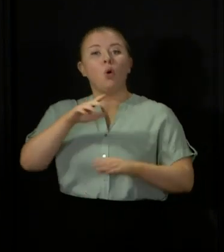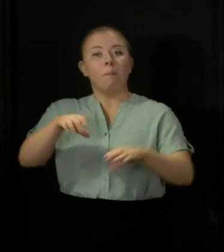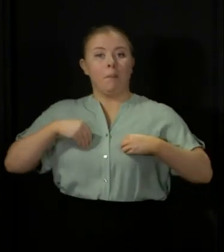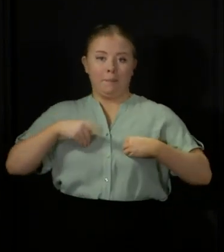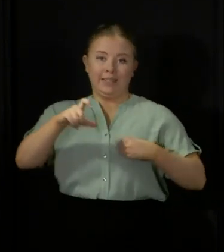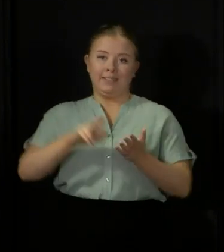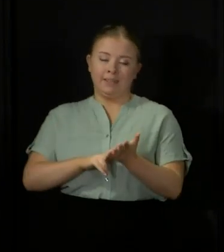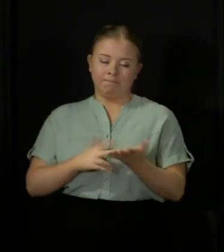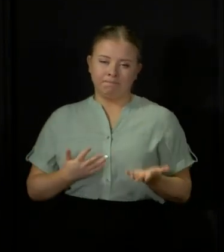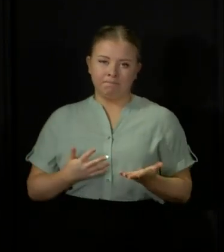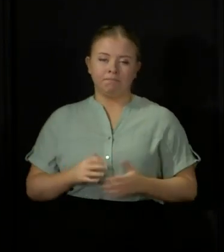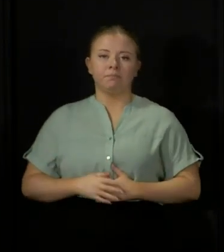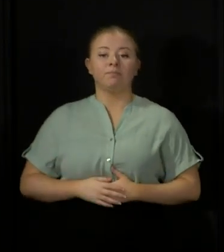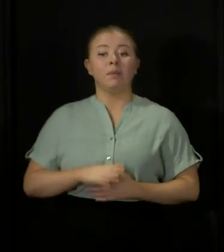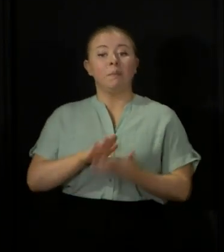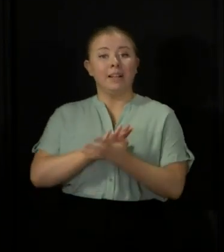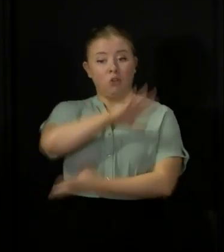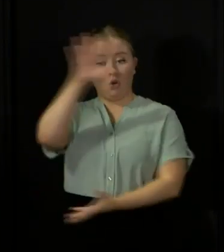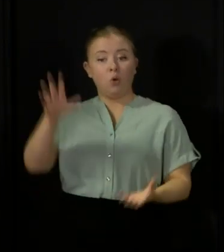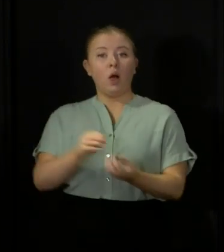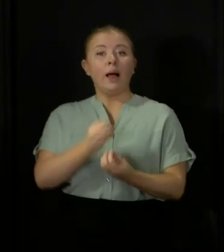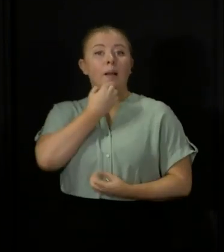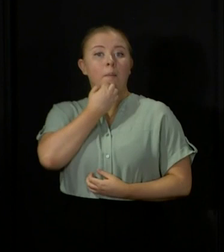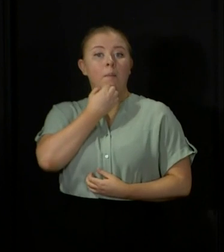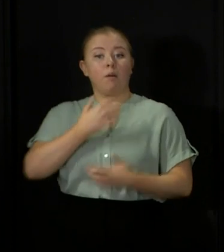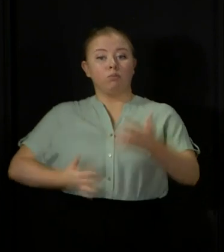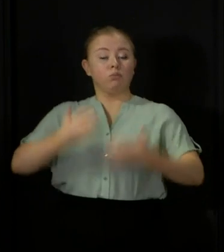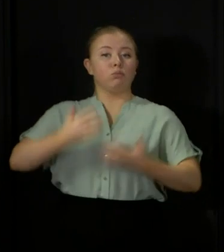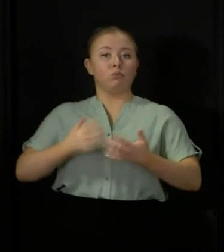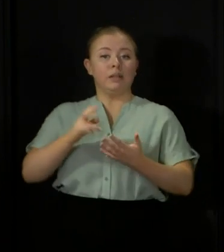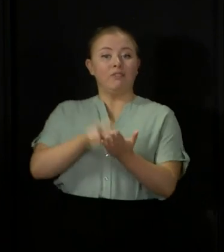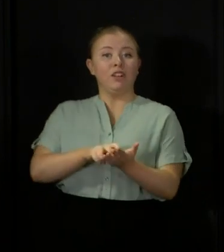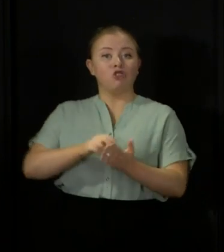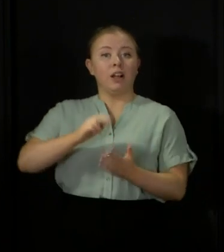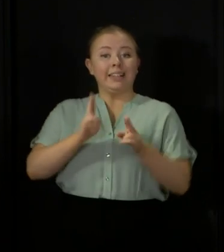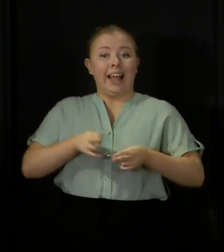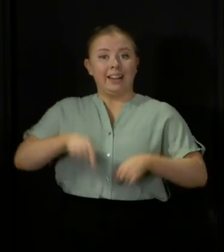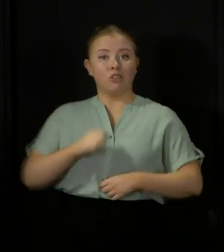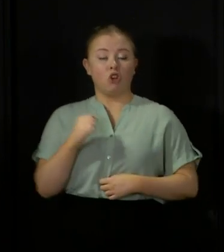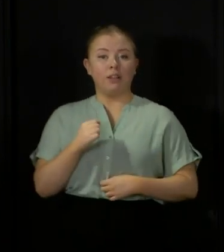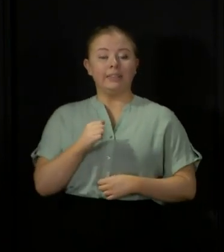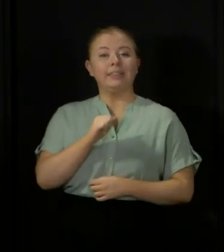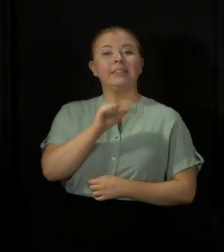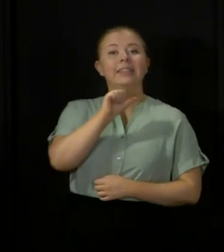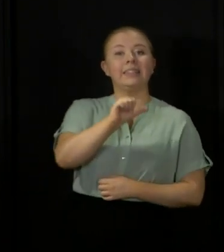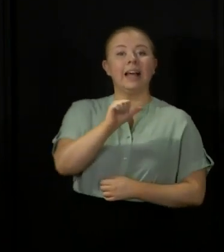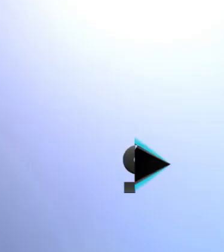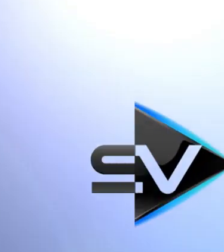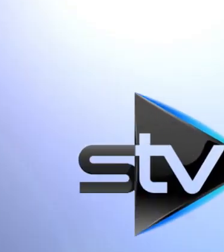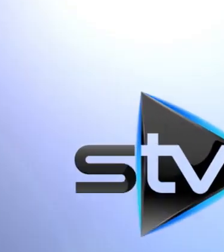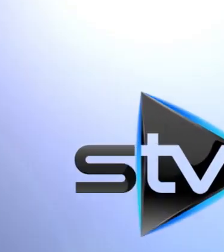for the virus. That takes the total number of registered deaths in Scotland now to 615.